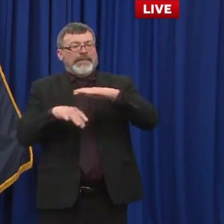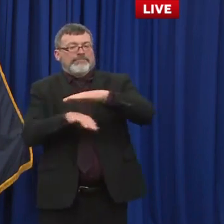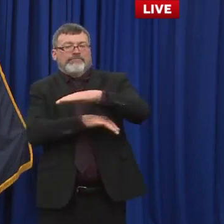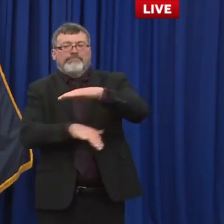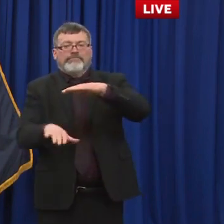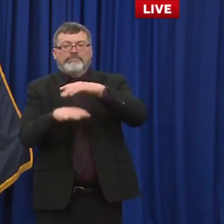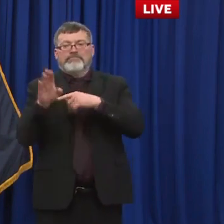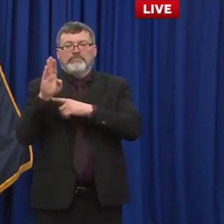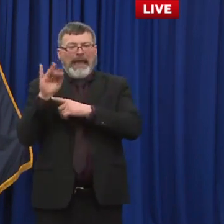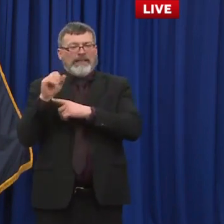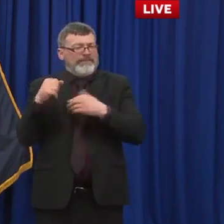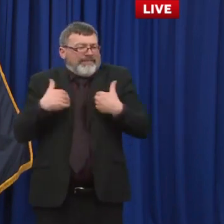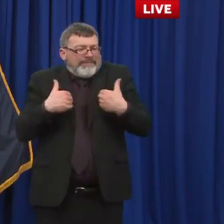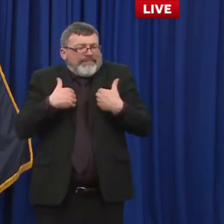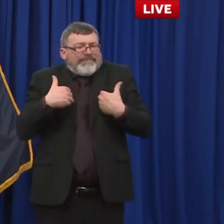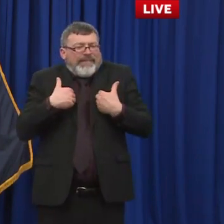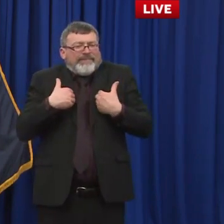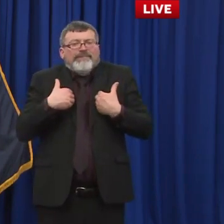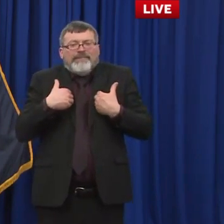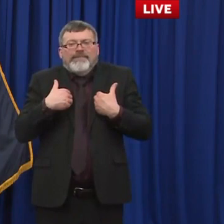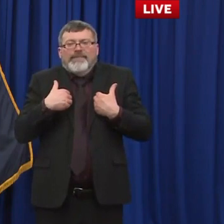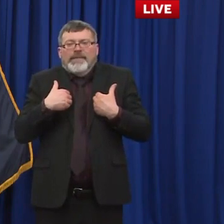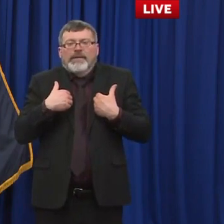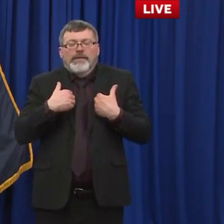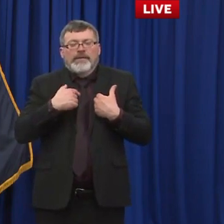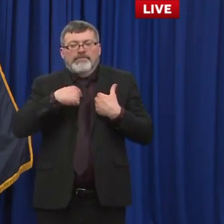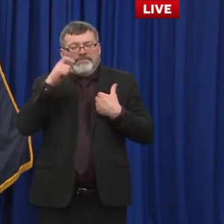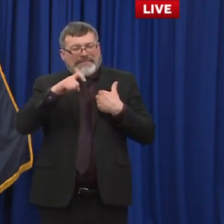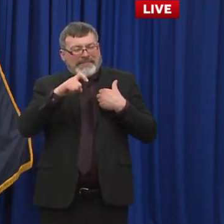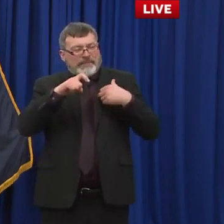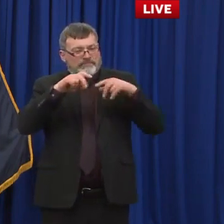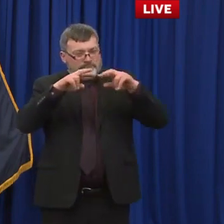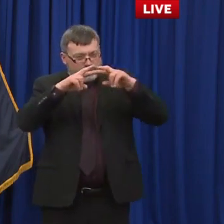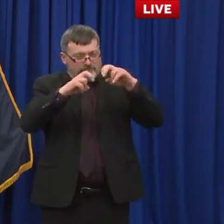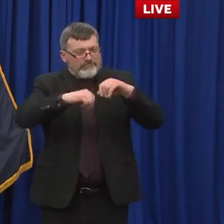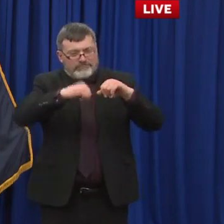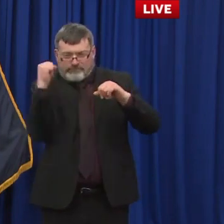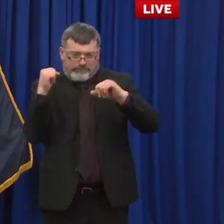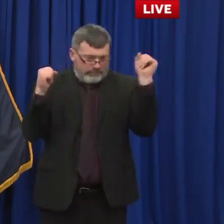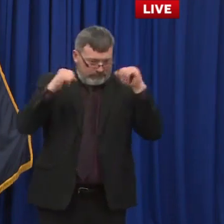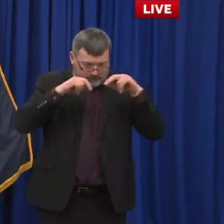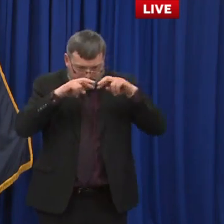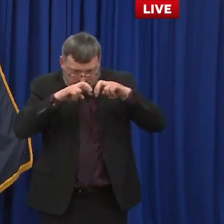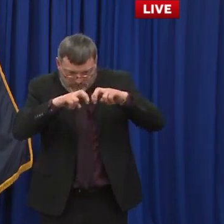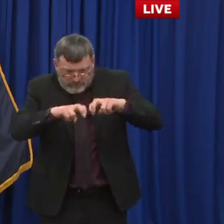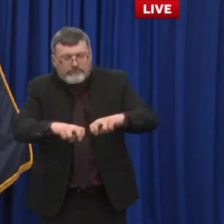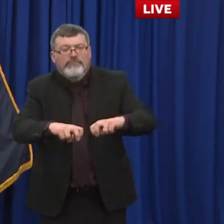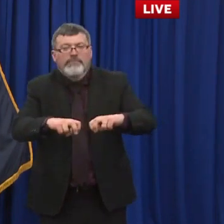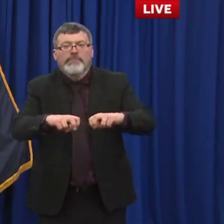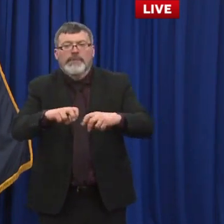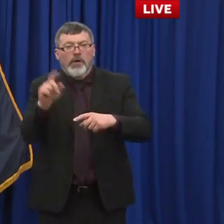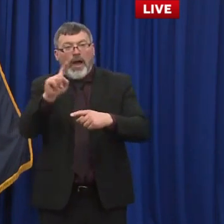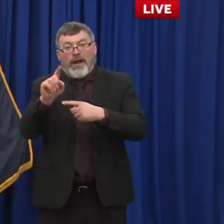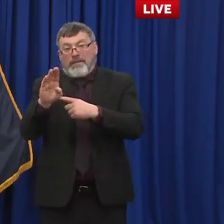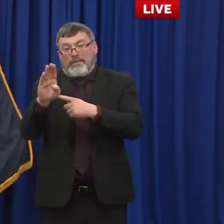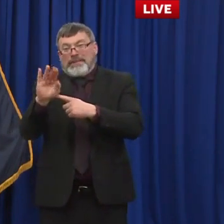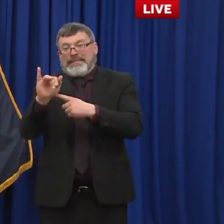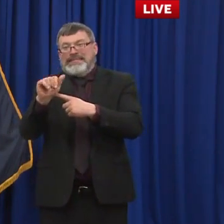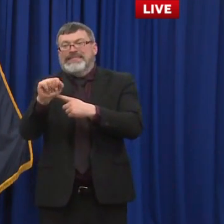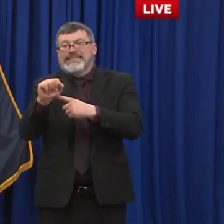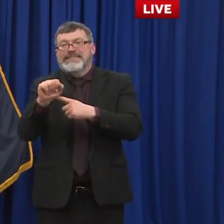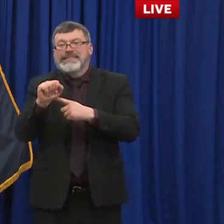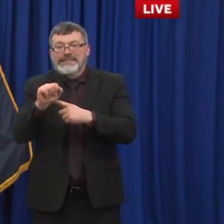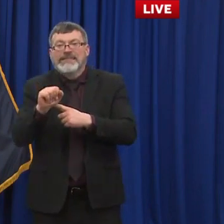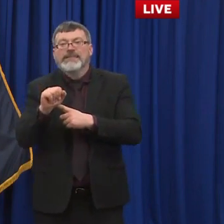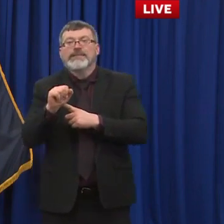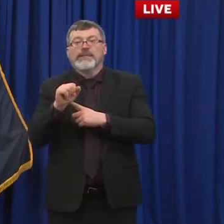i think we have to be very constructive about um the lee act commission came up with 40 50 different recommend recommendations um